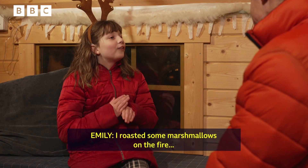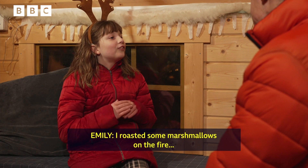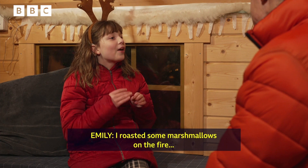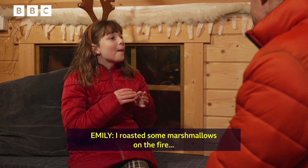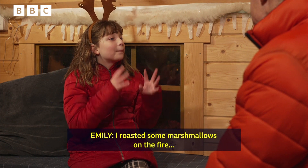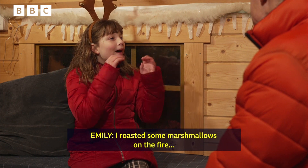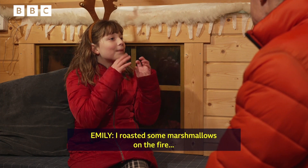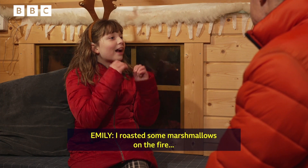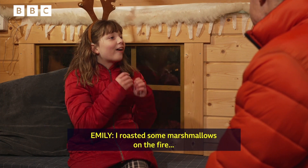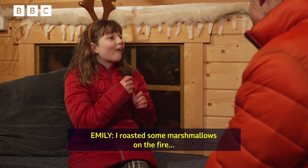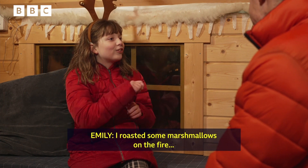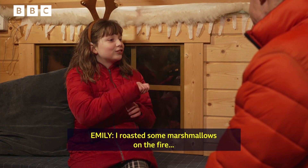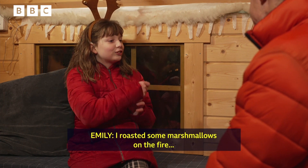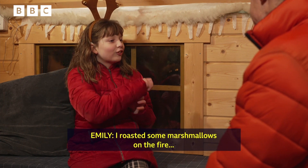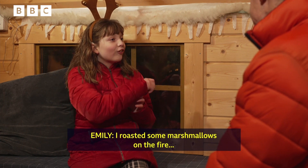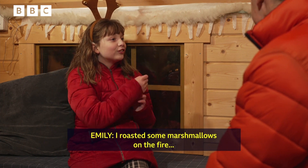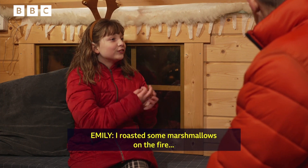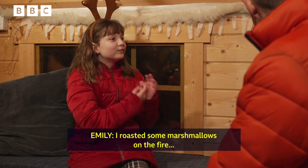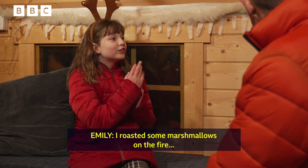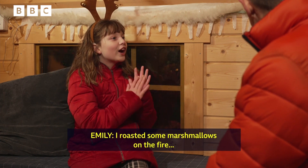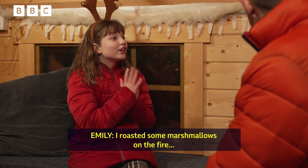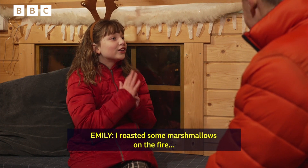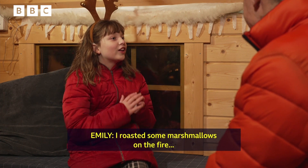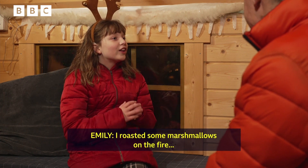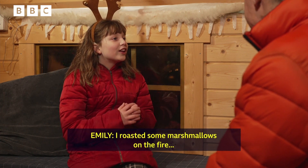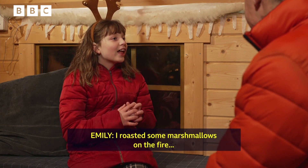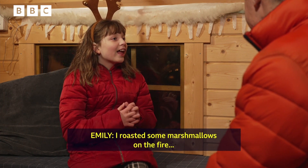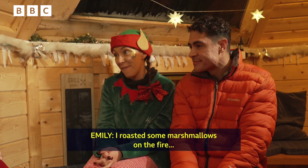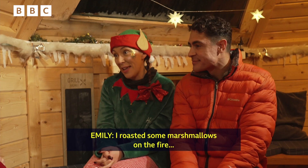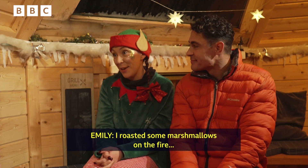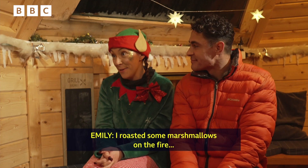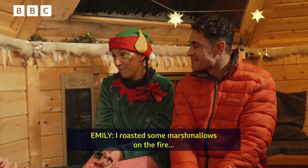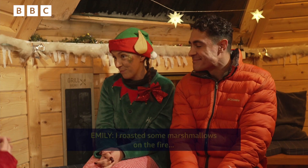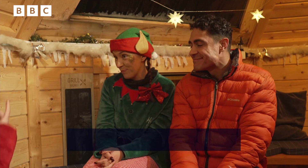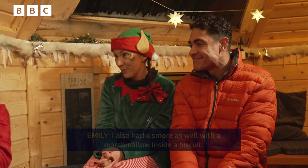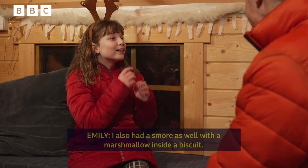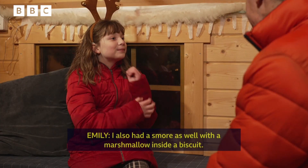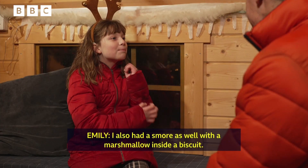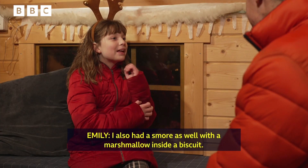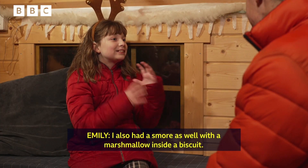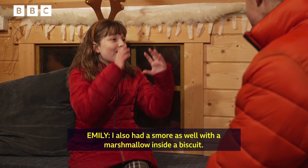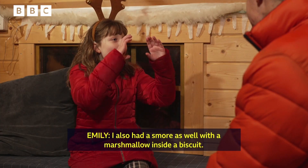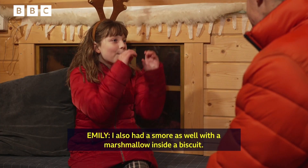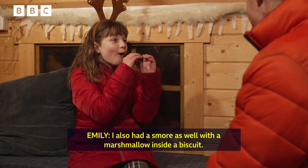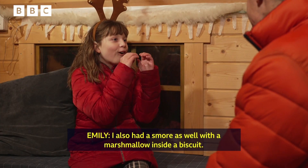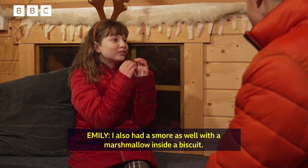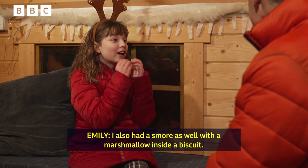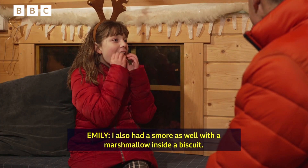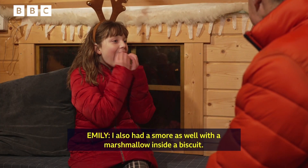Doing like my heart. So, I've roasted some marshmallows on the fire. And a bit of the... And I also